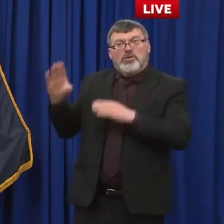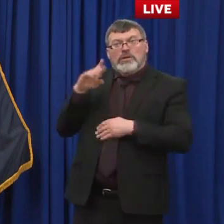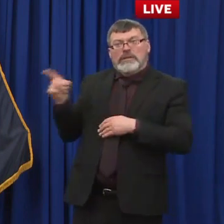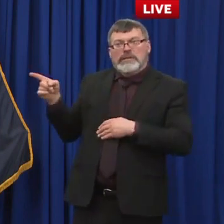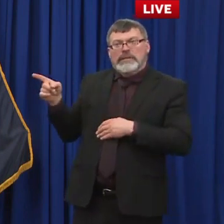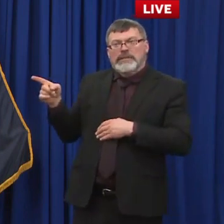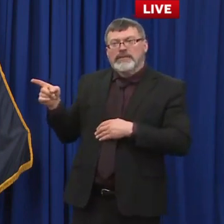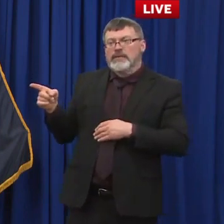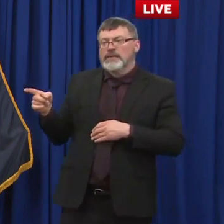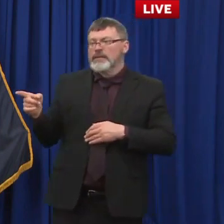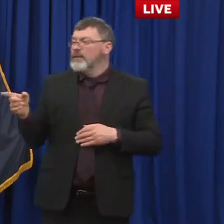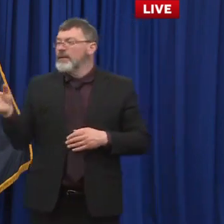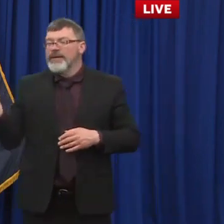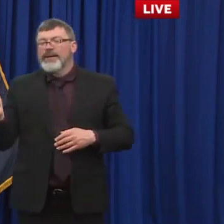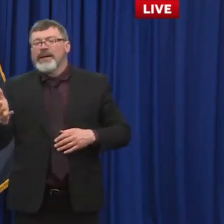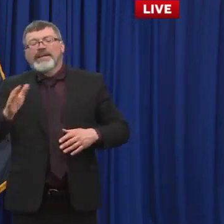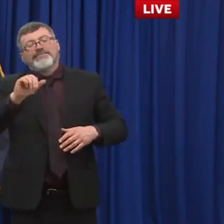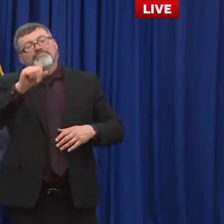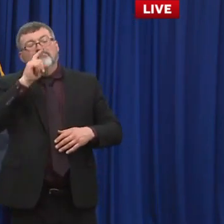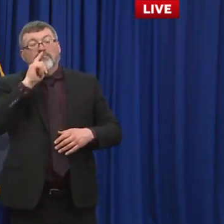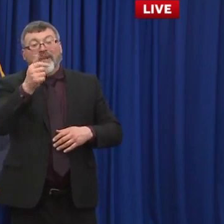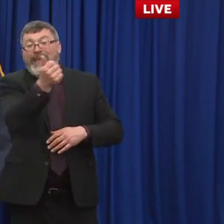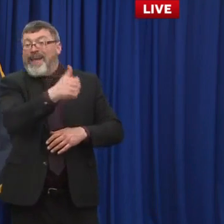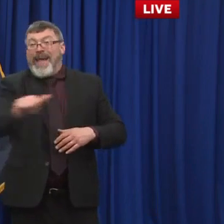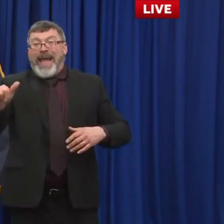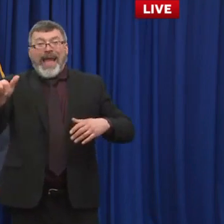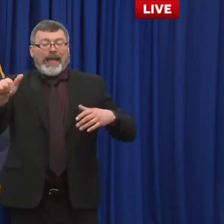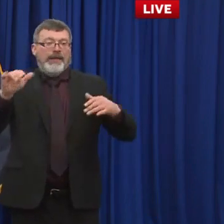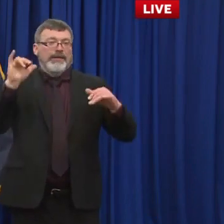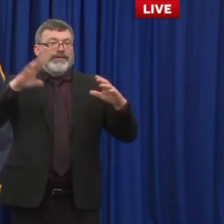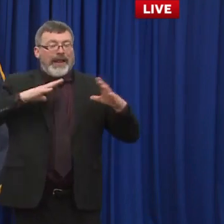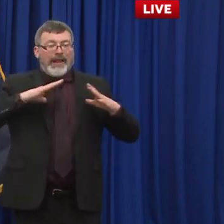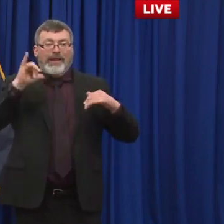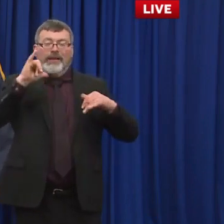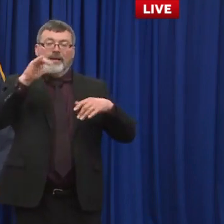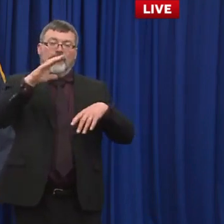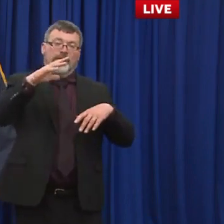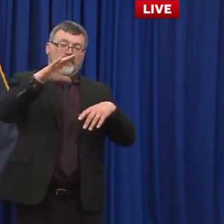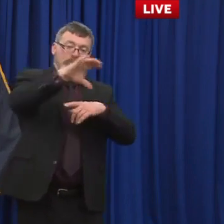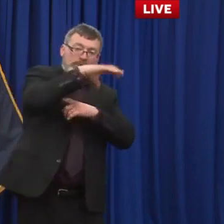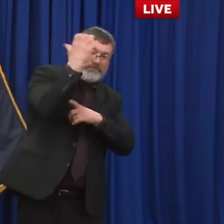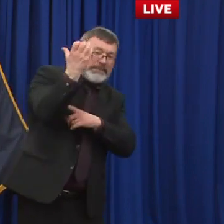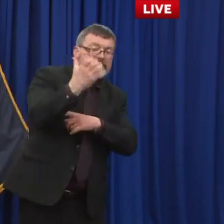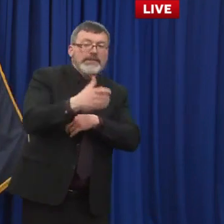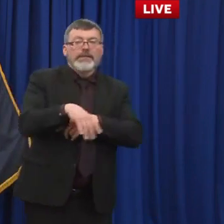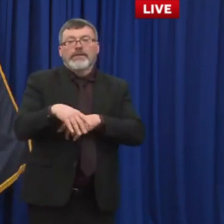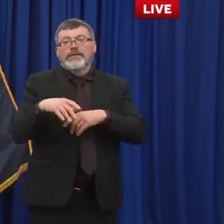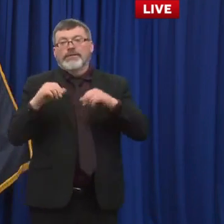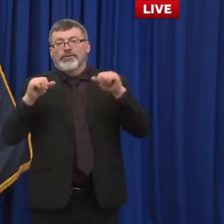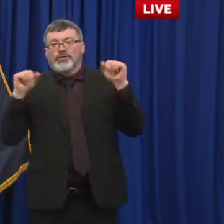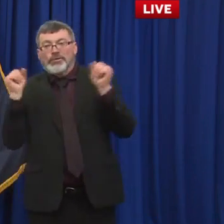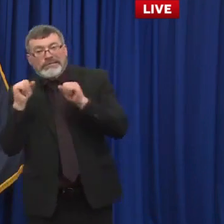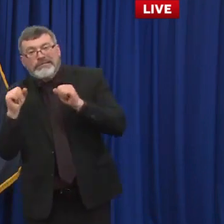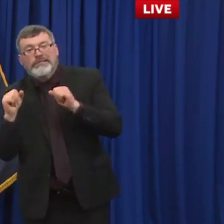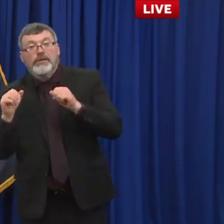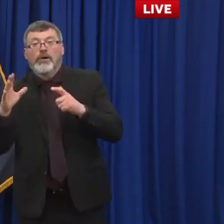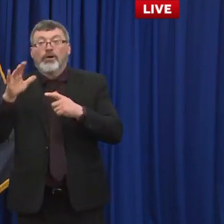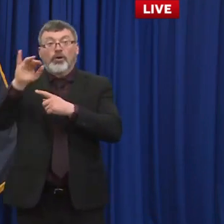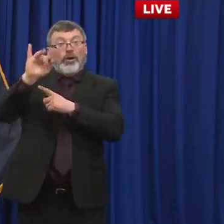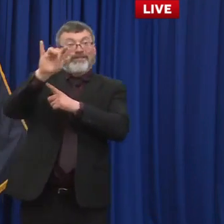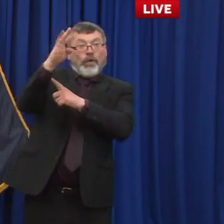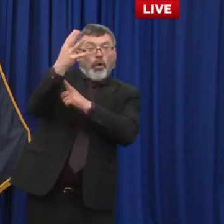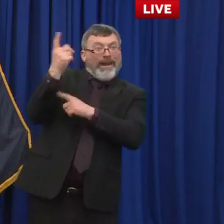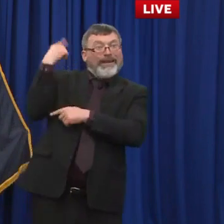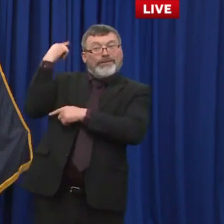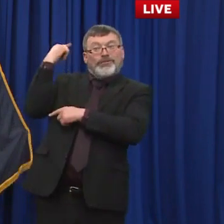christmas or even even the fourth of july even our numbers were so low over the last fourth of july and labor day if i remember numbers were very low but you saw a little bump